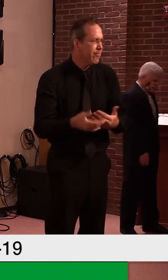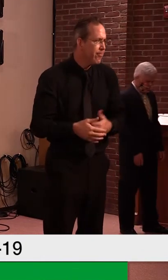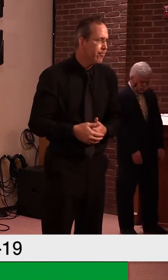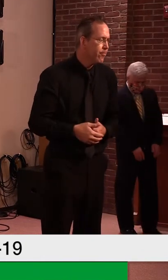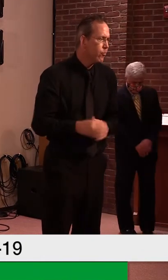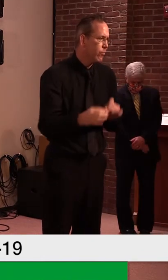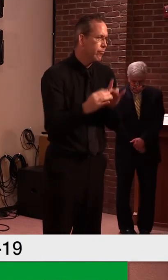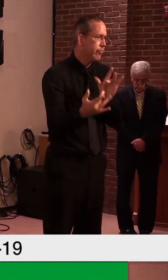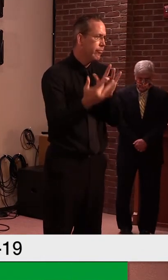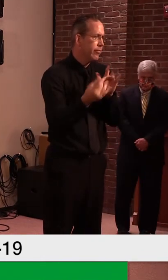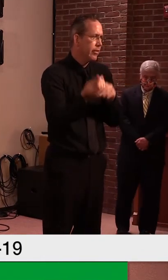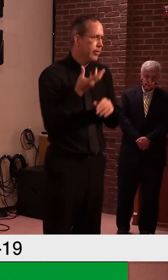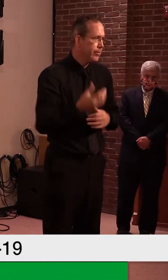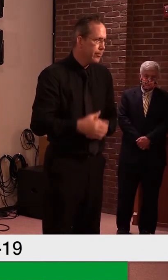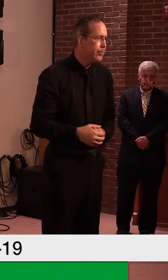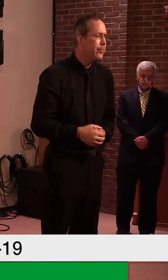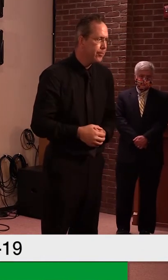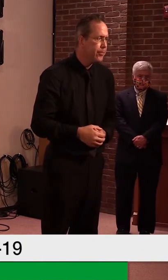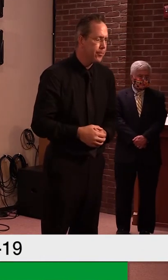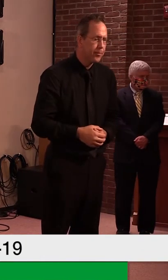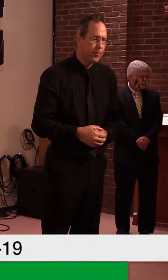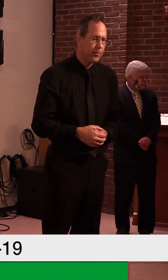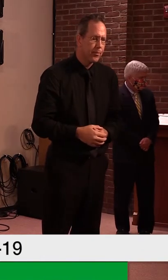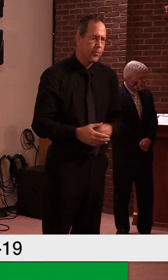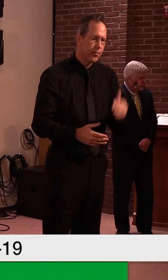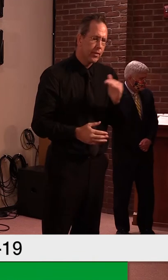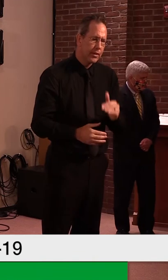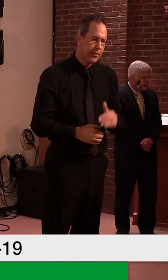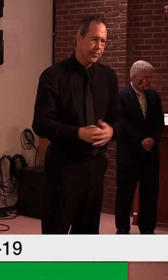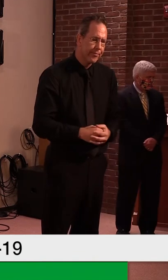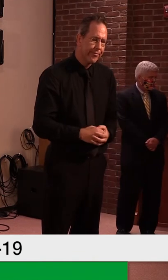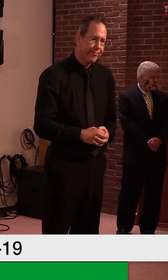All right. Chris, Brattleboro Reformer.